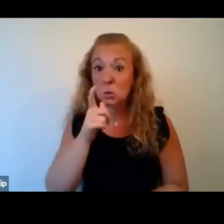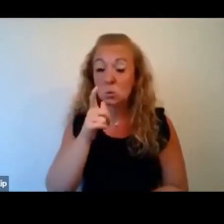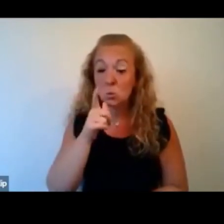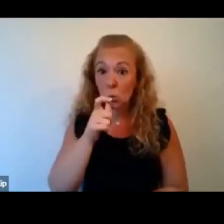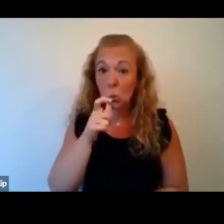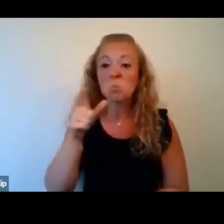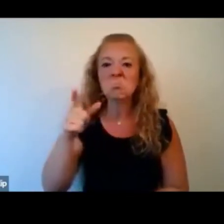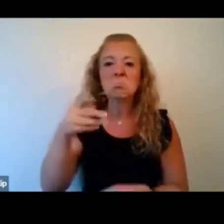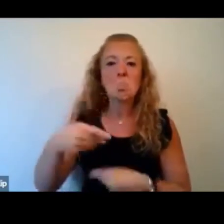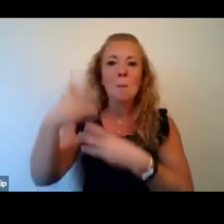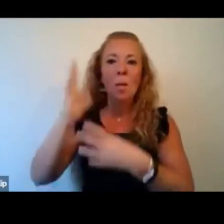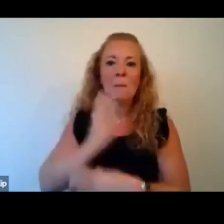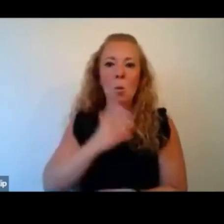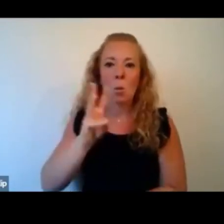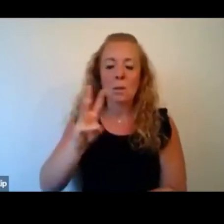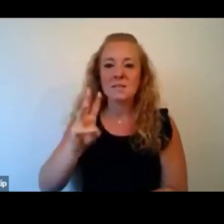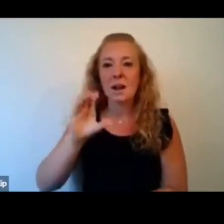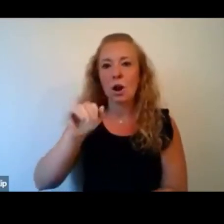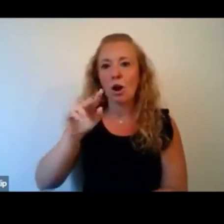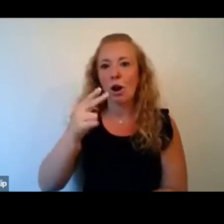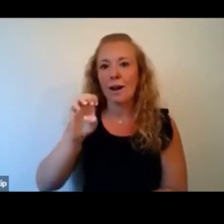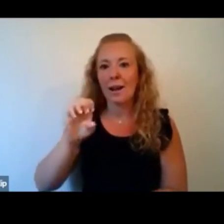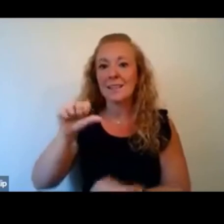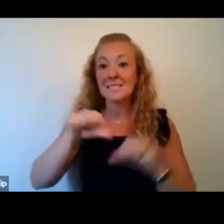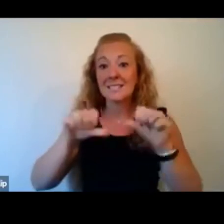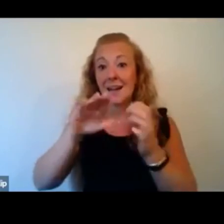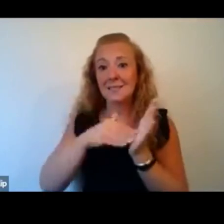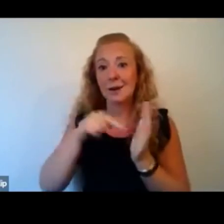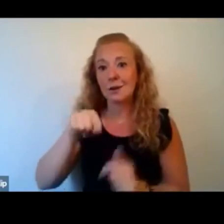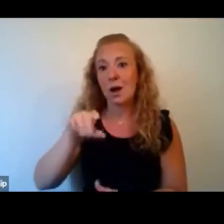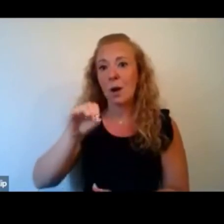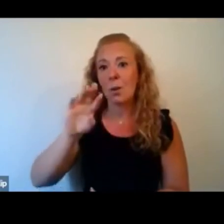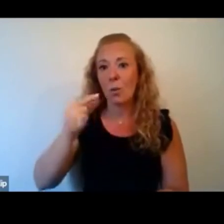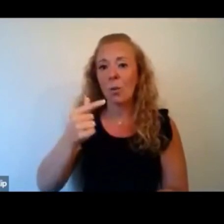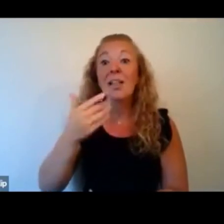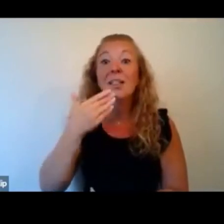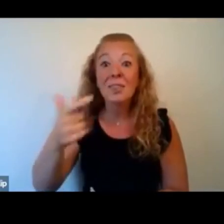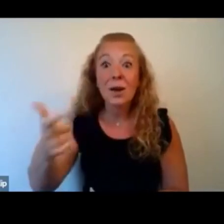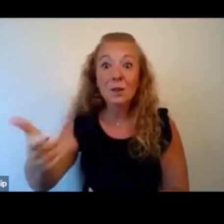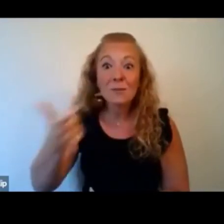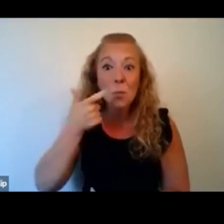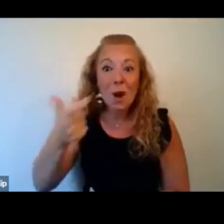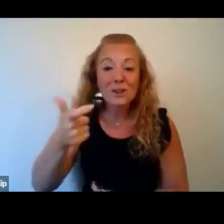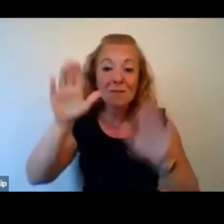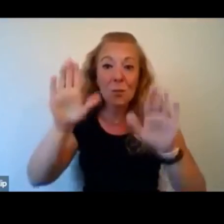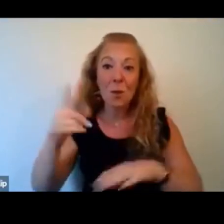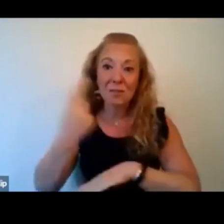on our website, carnegiesciencecenter.org. Thank you all for watching, and have a wonderful day.